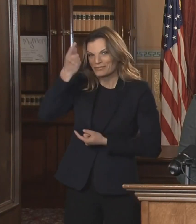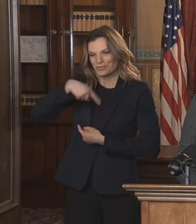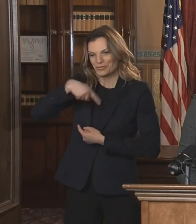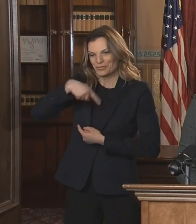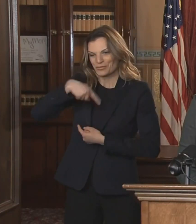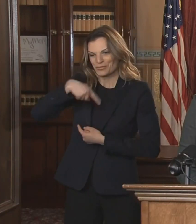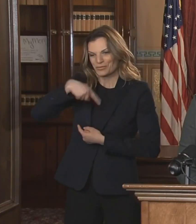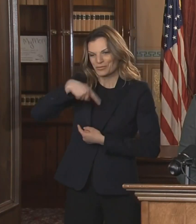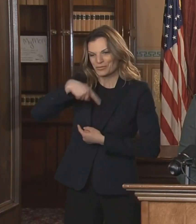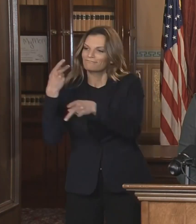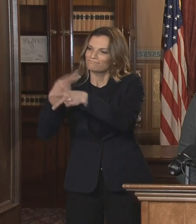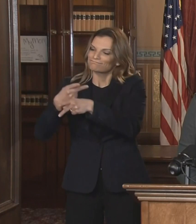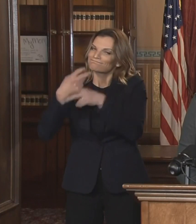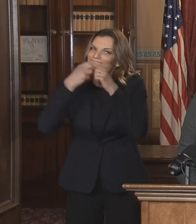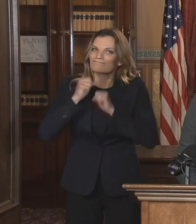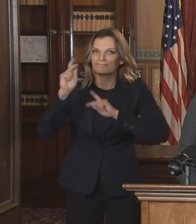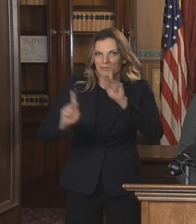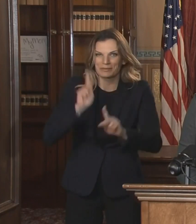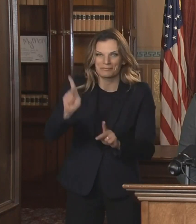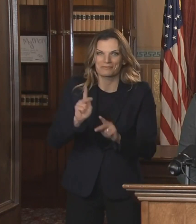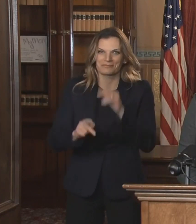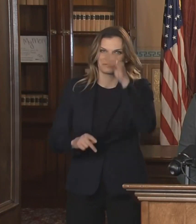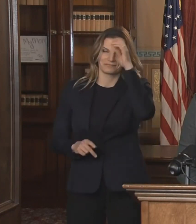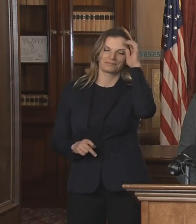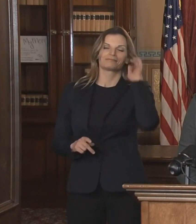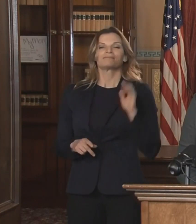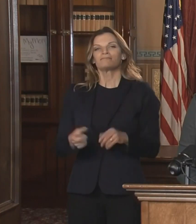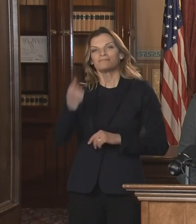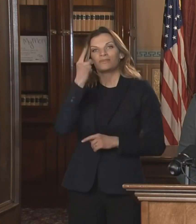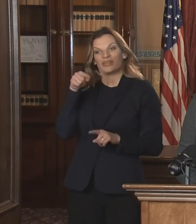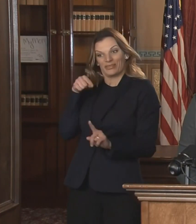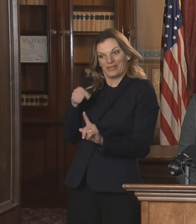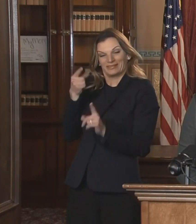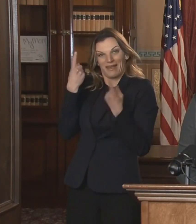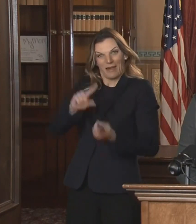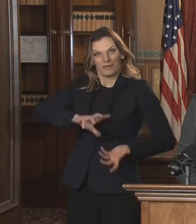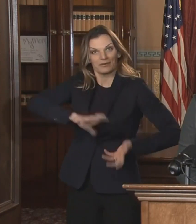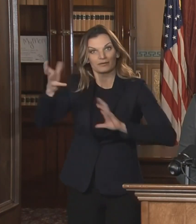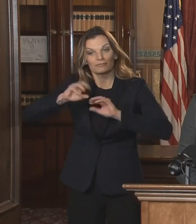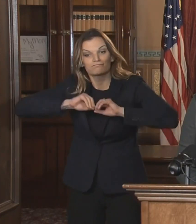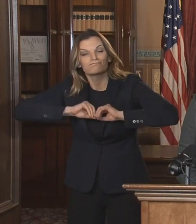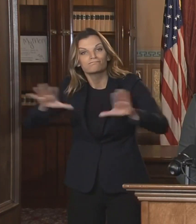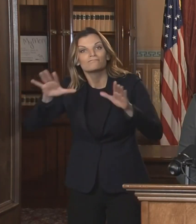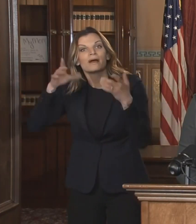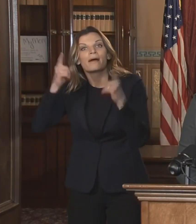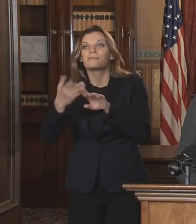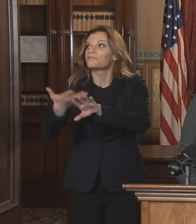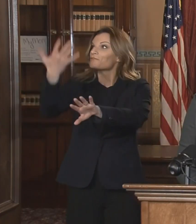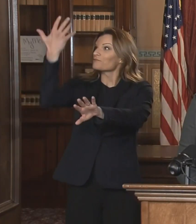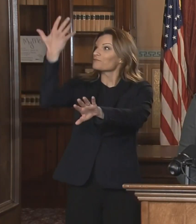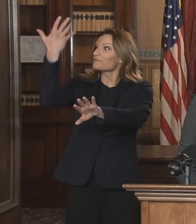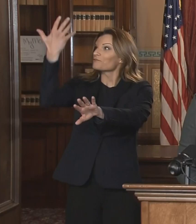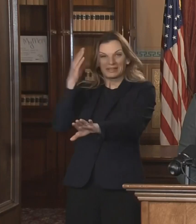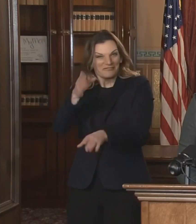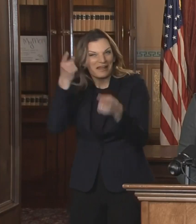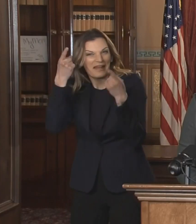lifetimes and it demands our full, immediate, and unified attention.